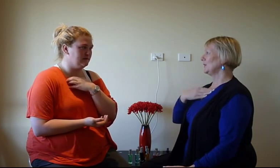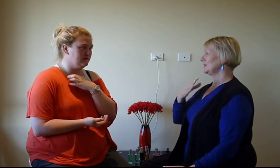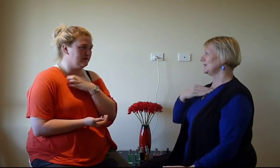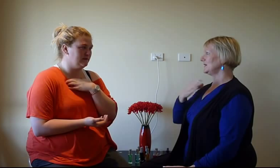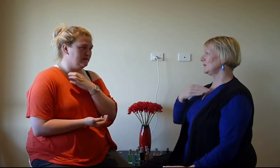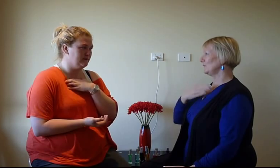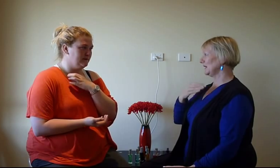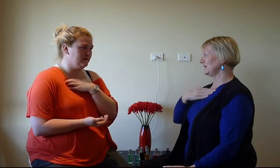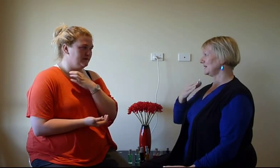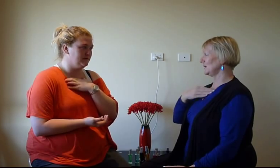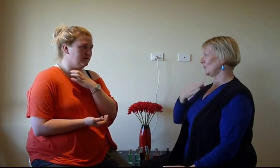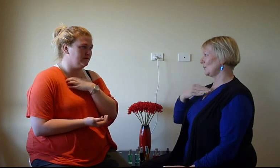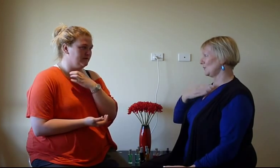Processing and releasing it all.